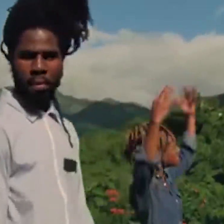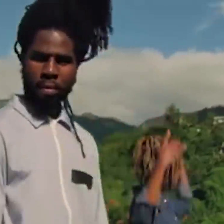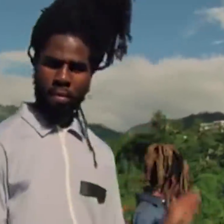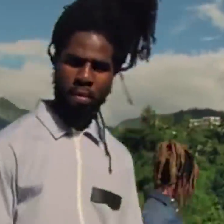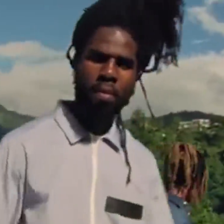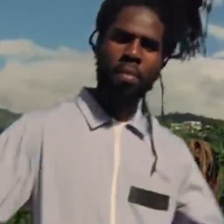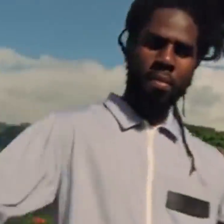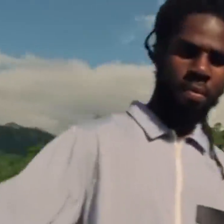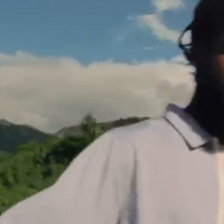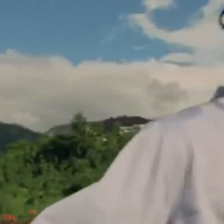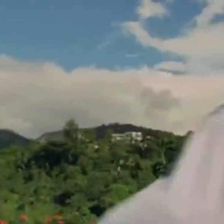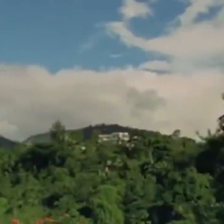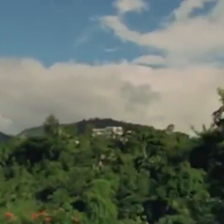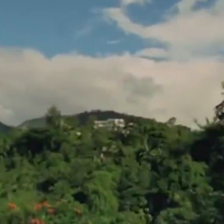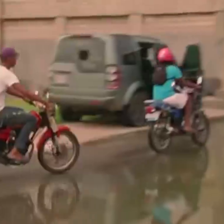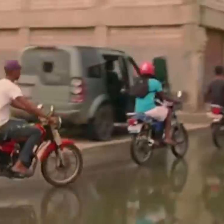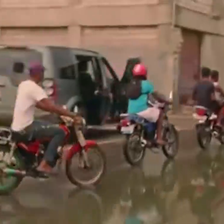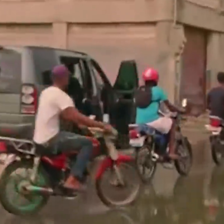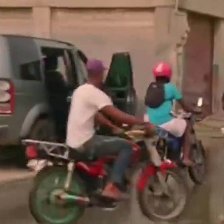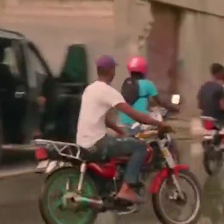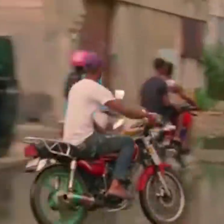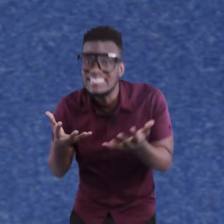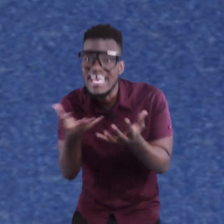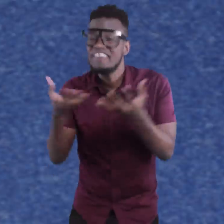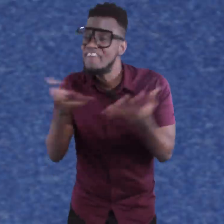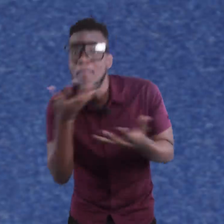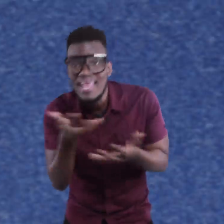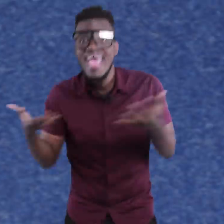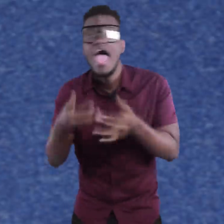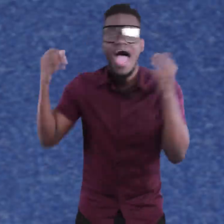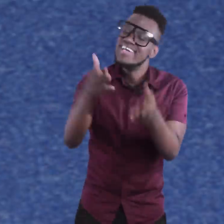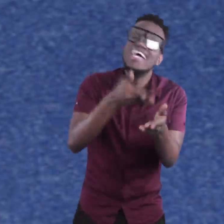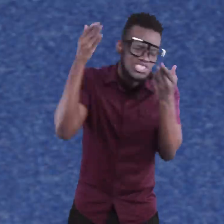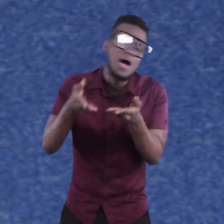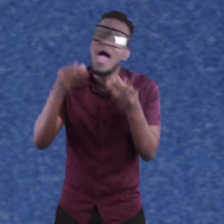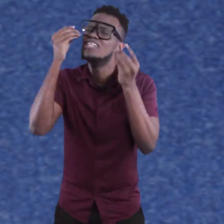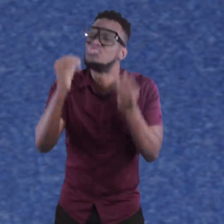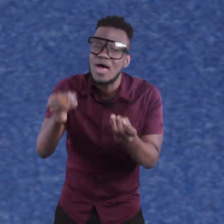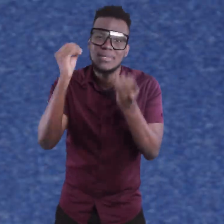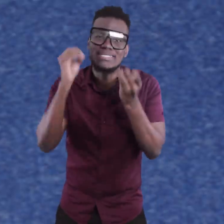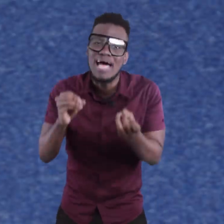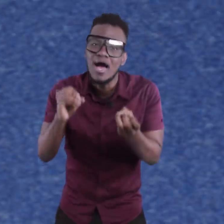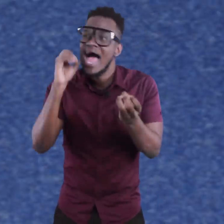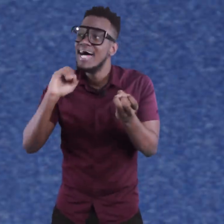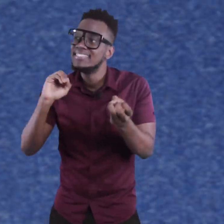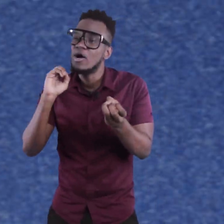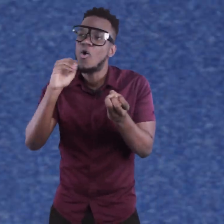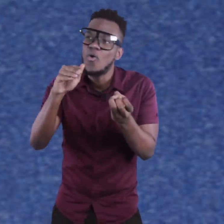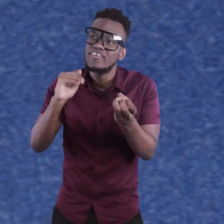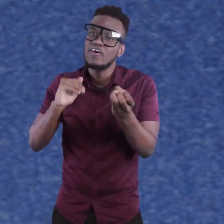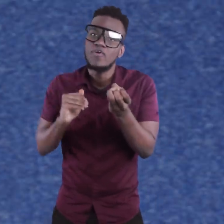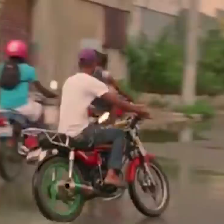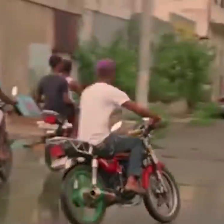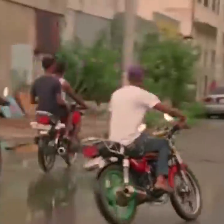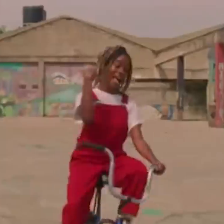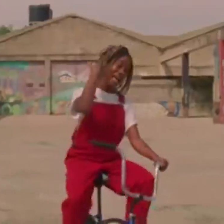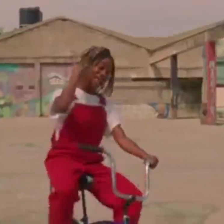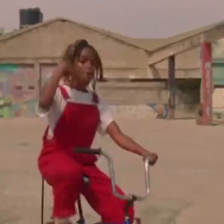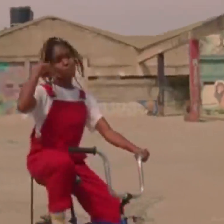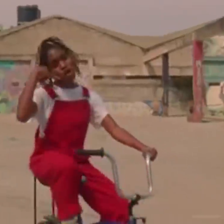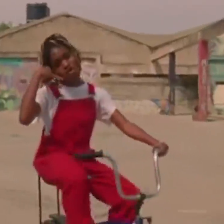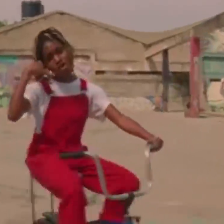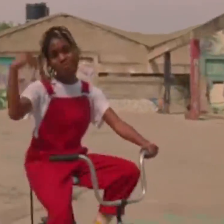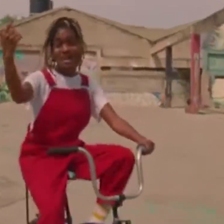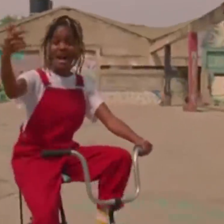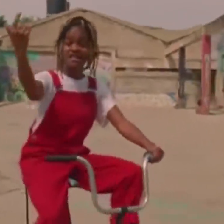a, what you call it, a popcorn. Family, we say family, and then Sugarheart dropped this song, has it come out, you know, for going to push out for